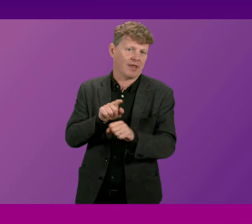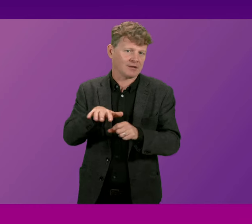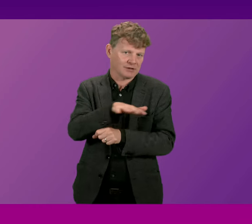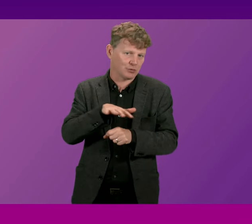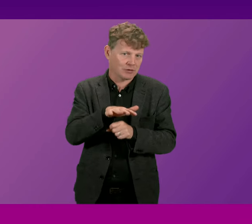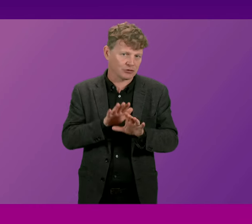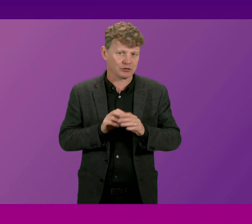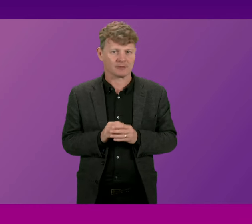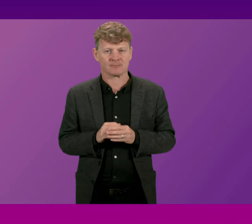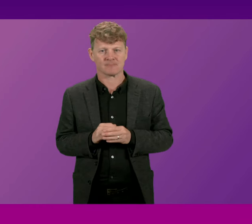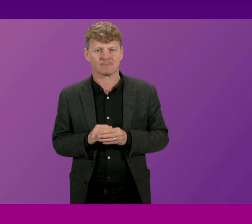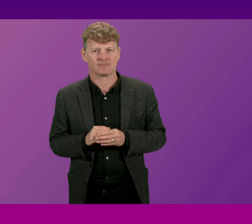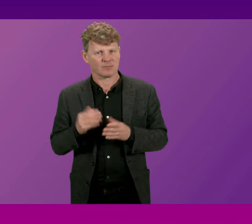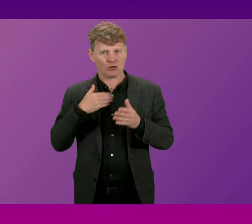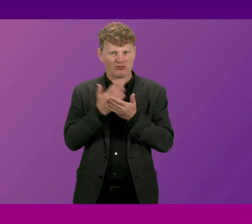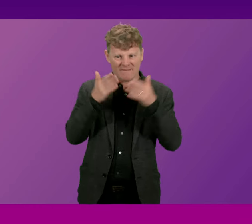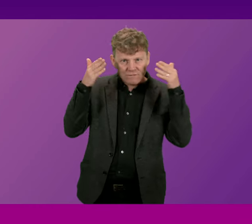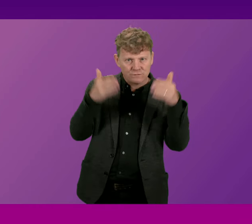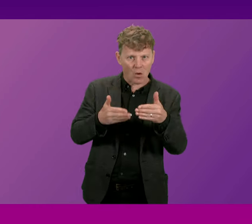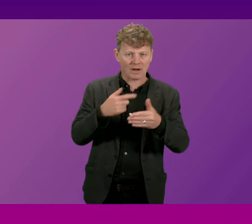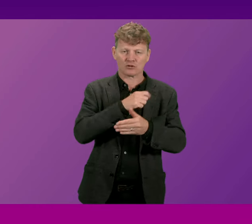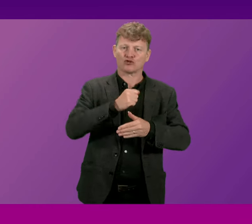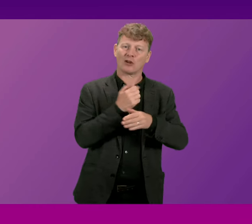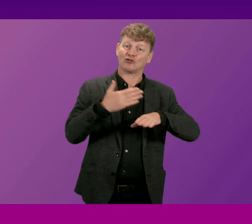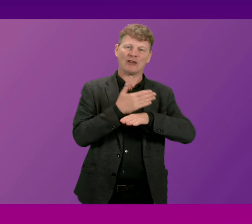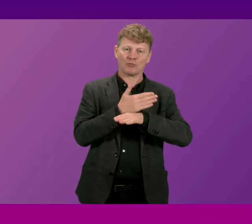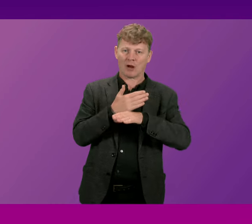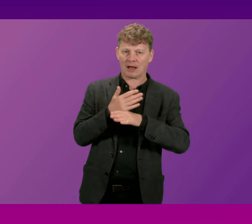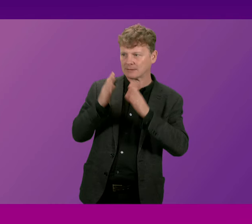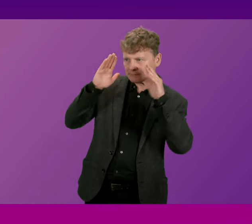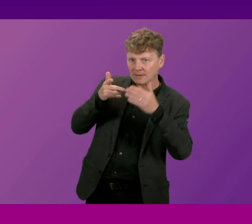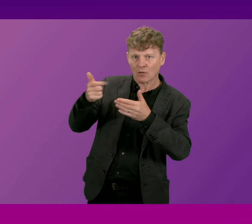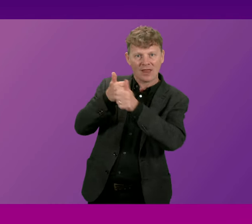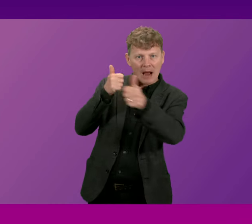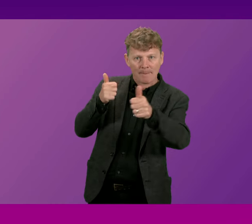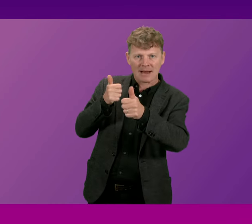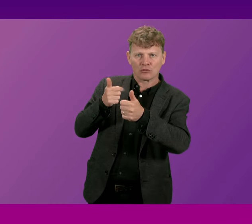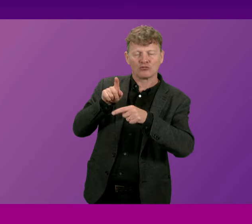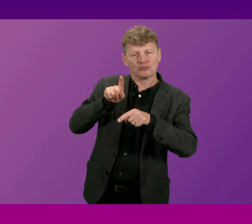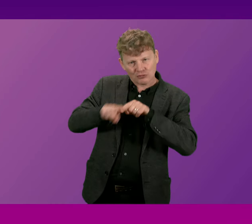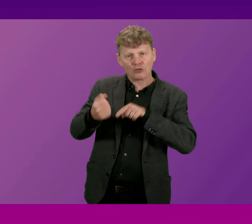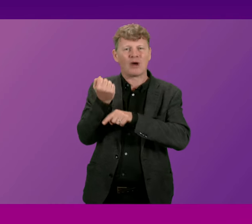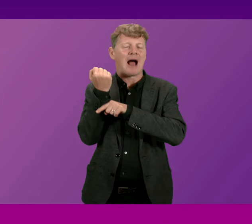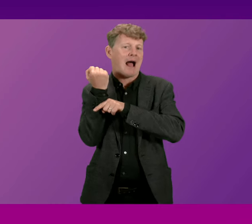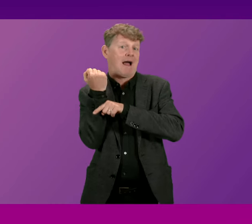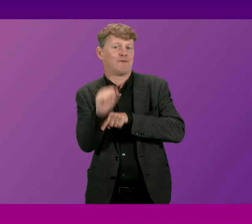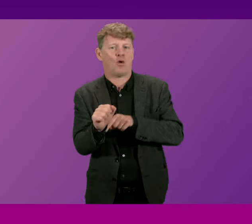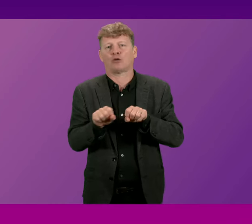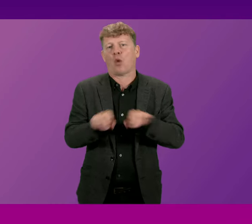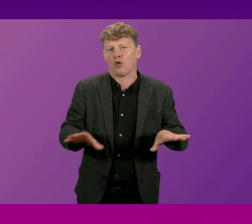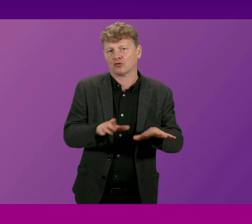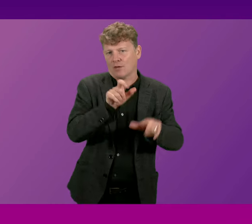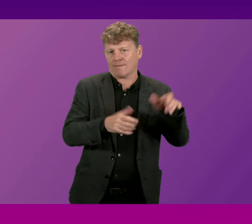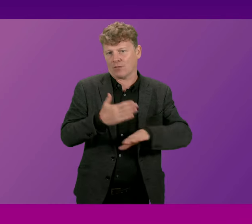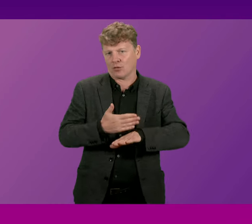the focused activities of Scottish Enterprise will be at the disposal of the company to avoid any industrial loss of employment